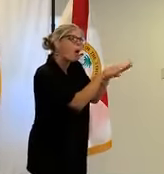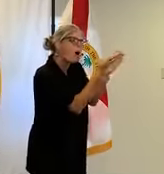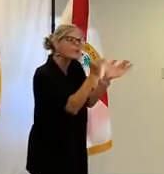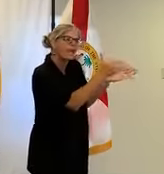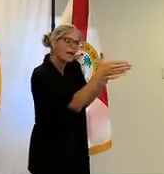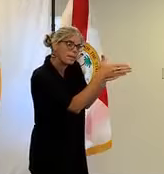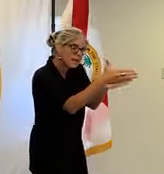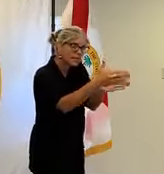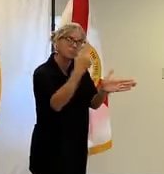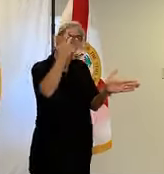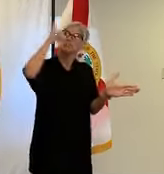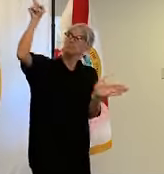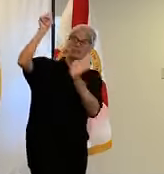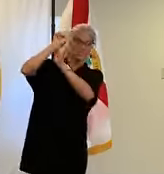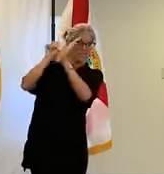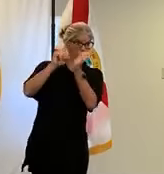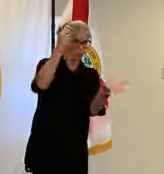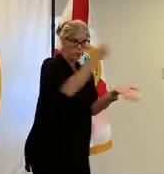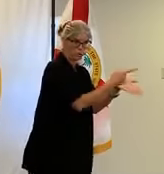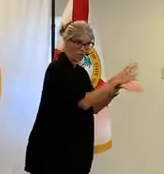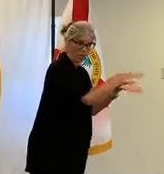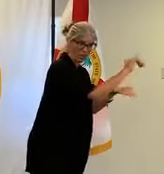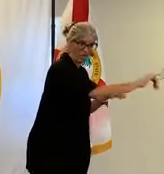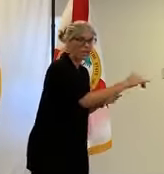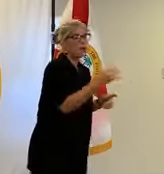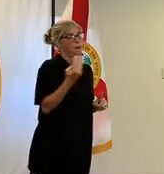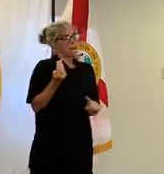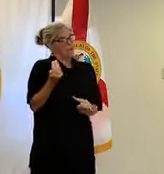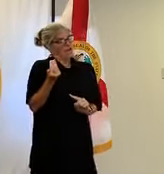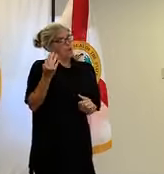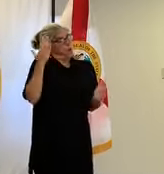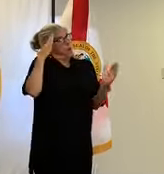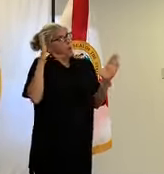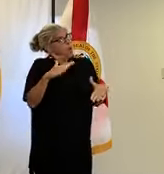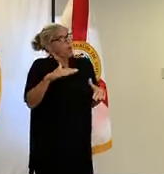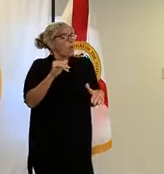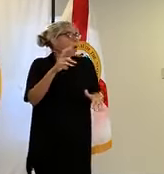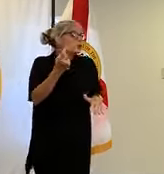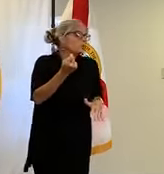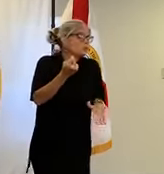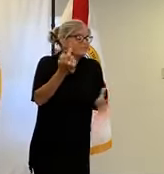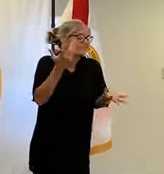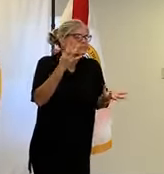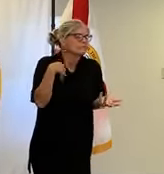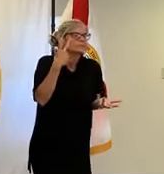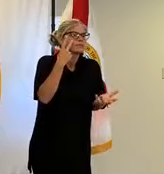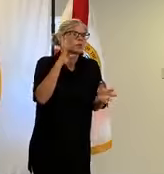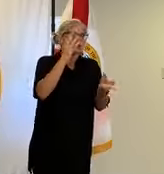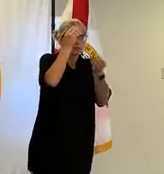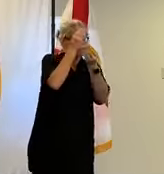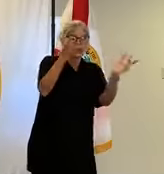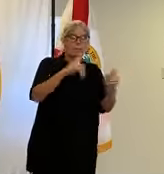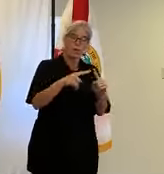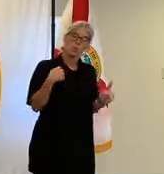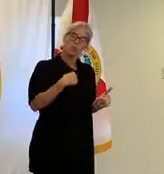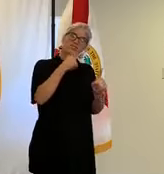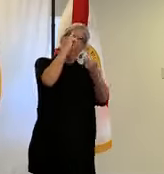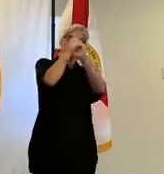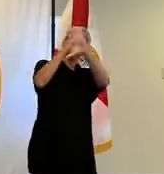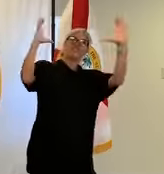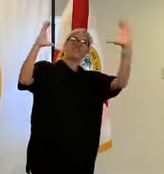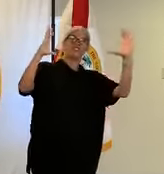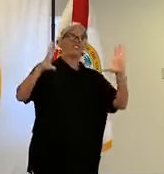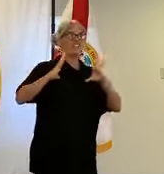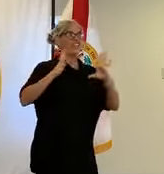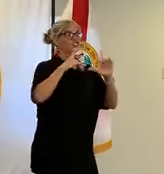that on monday so we're hoping either today or tomorrow that information will come back but we're targeting a friday opening for our vacation rental so they can